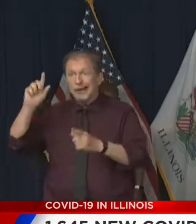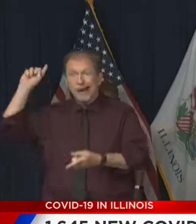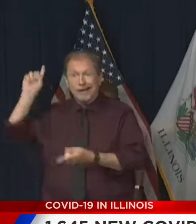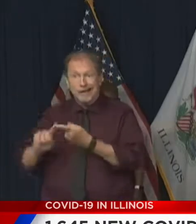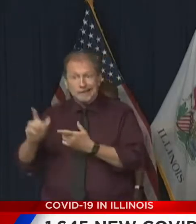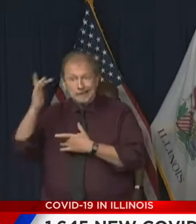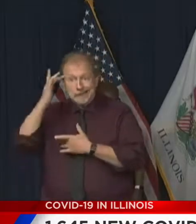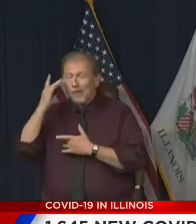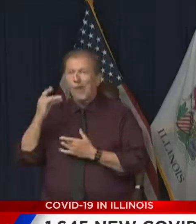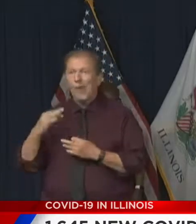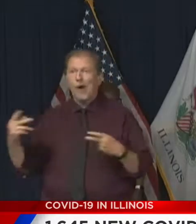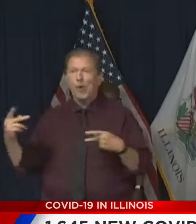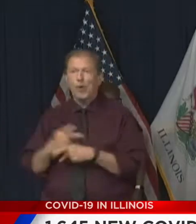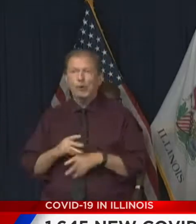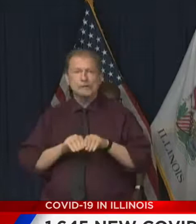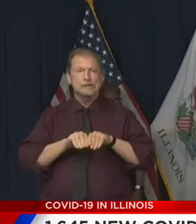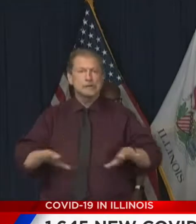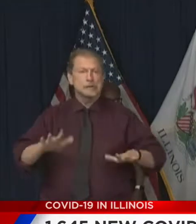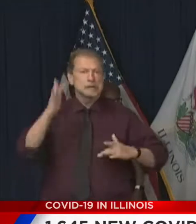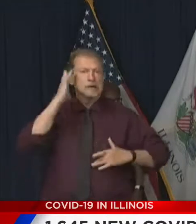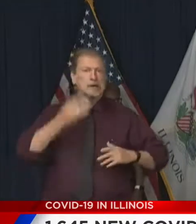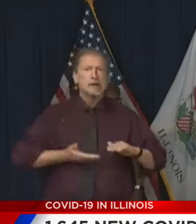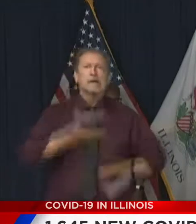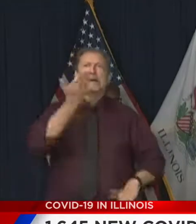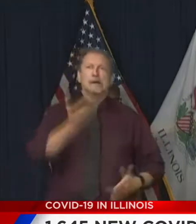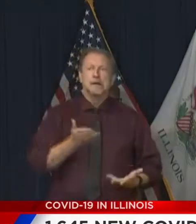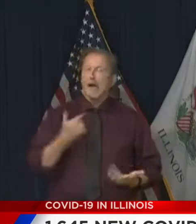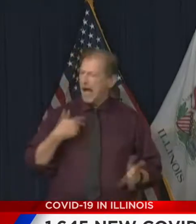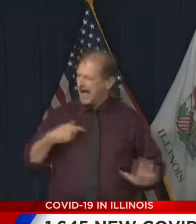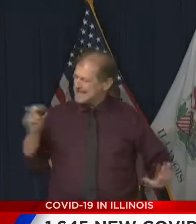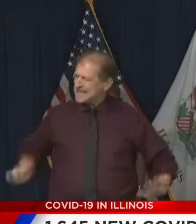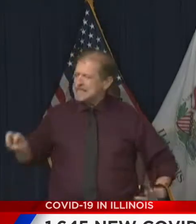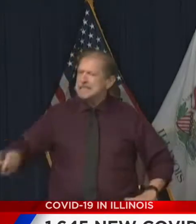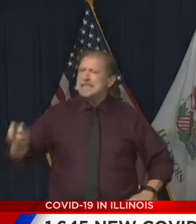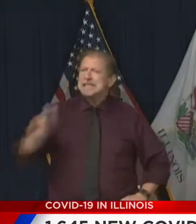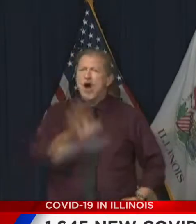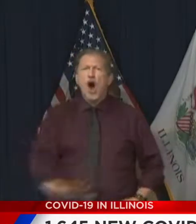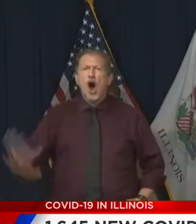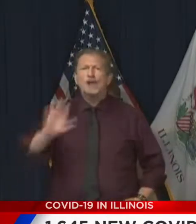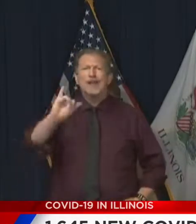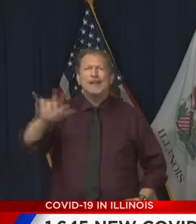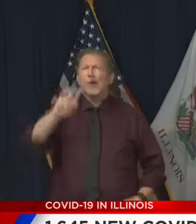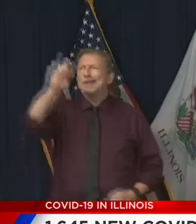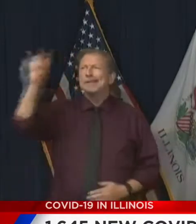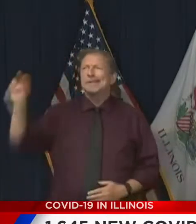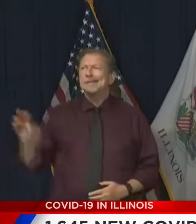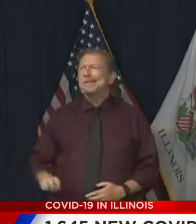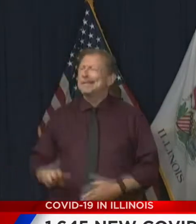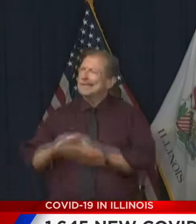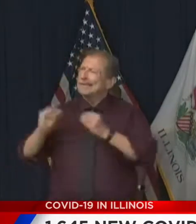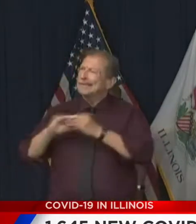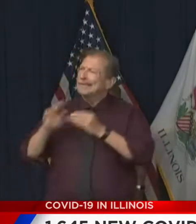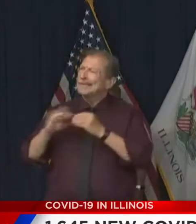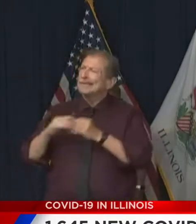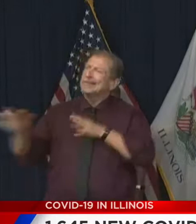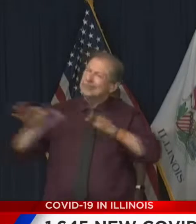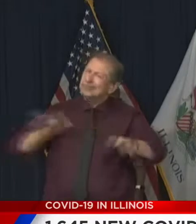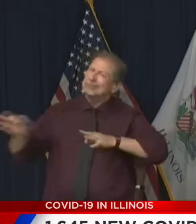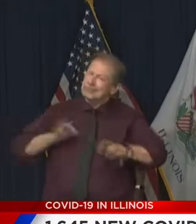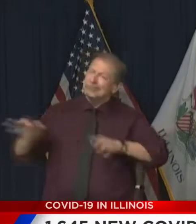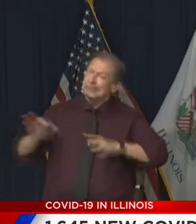That is why I've traveled the entire state. I've, you know, spent every day focused on how to bring these numbers down.